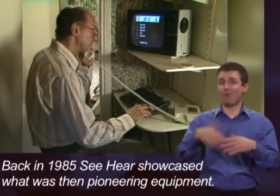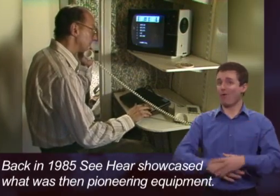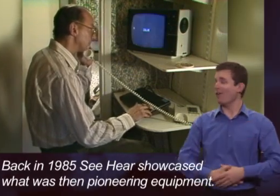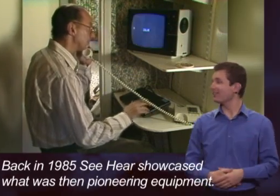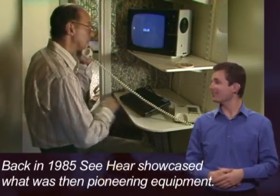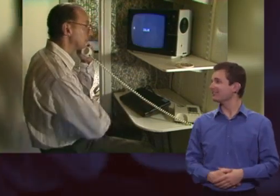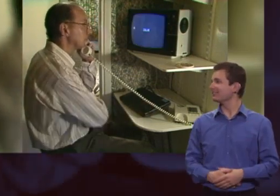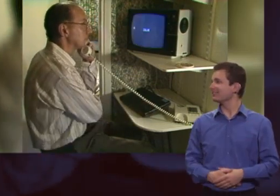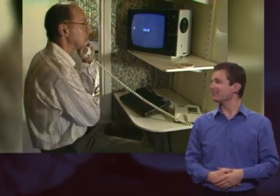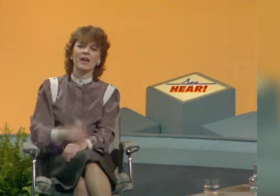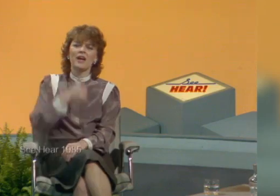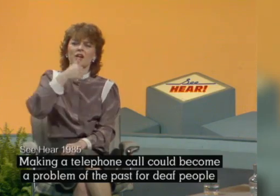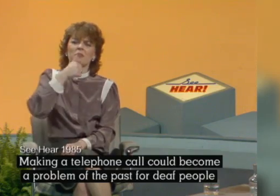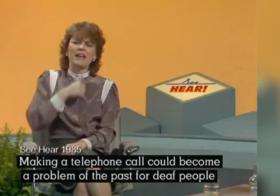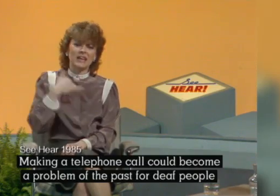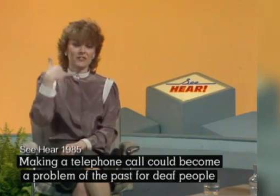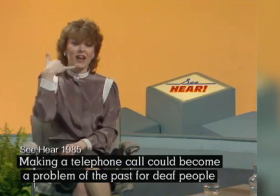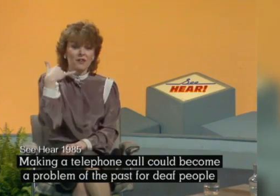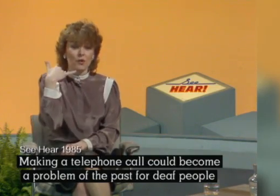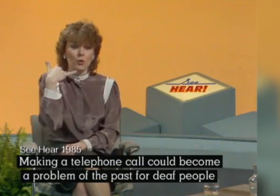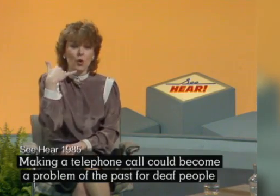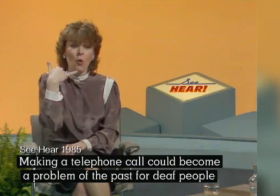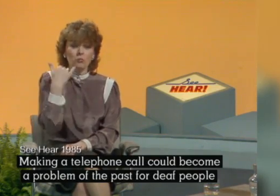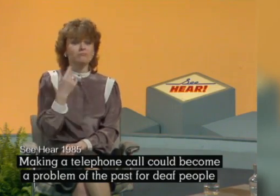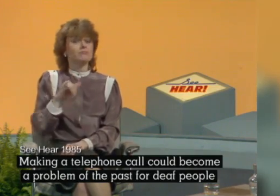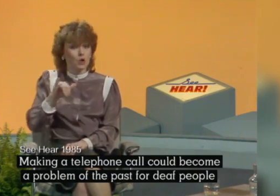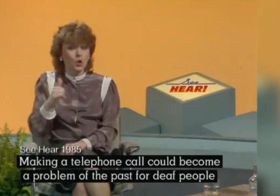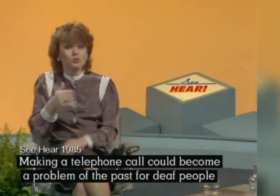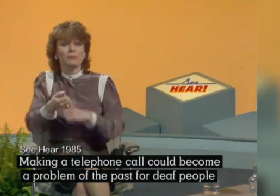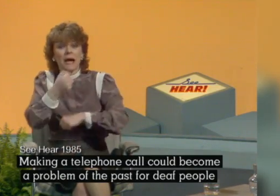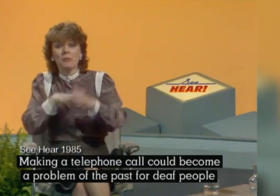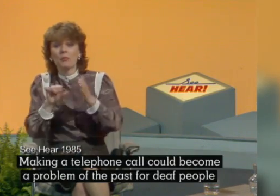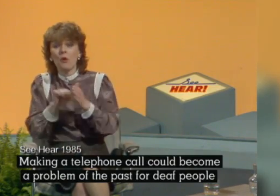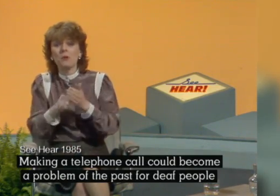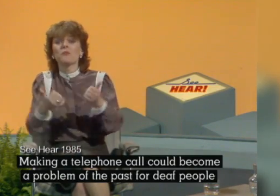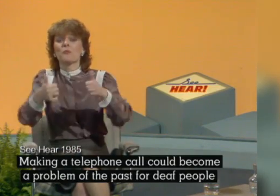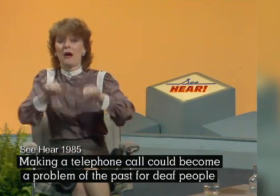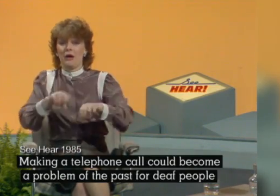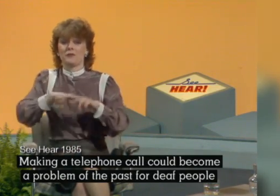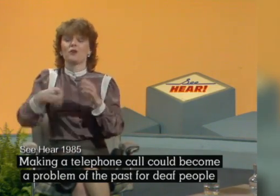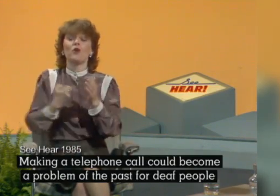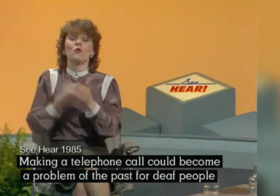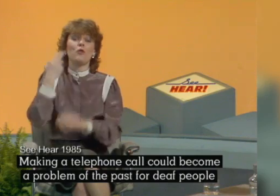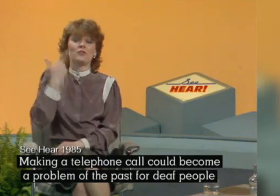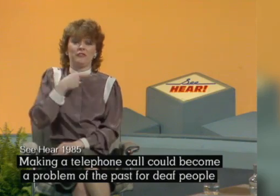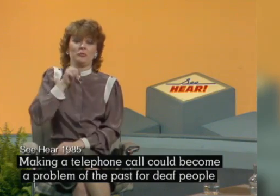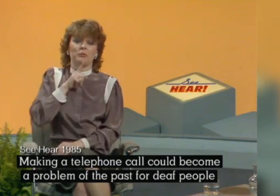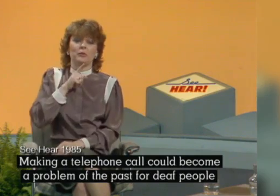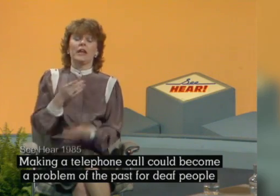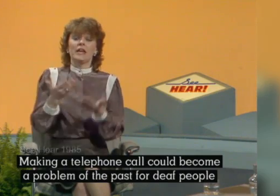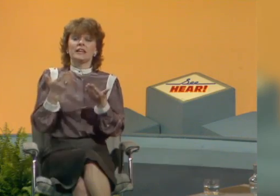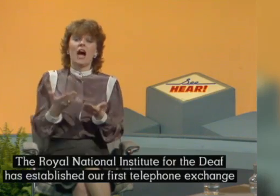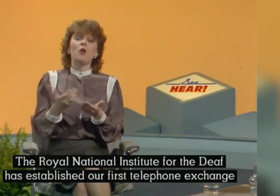equipment. Making a telephone call could become a problem of the past for deaf